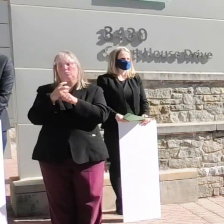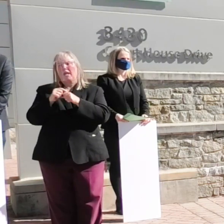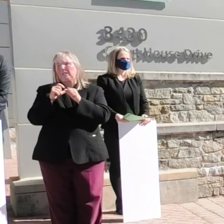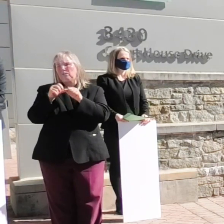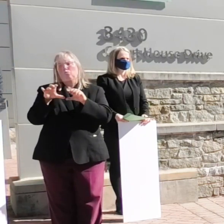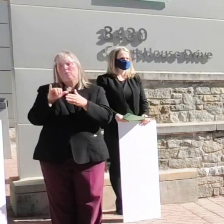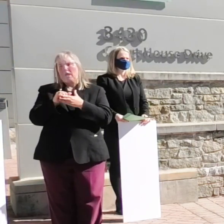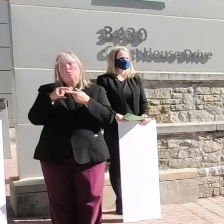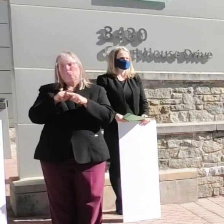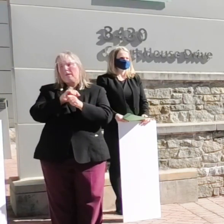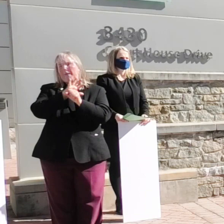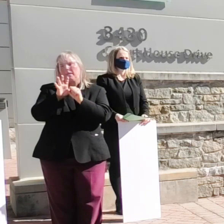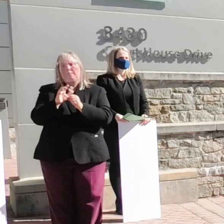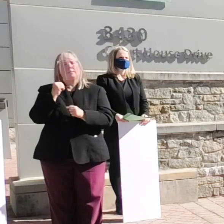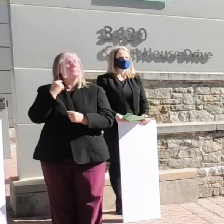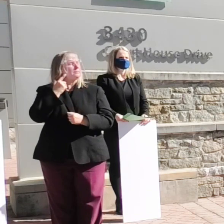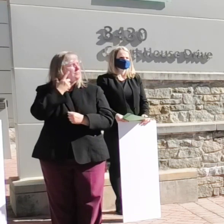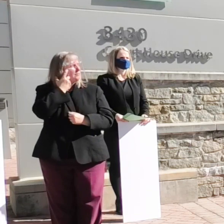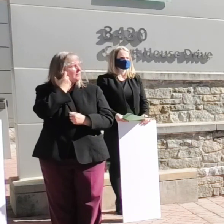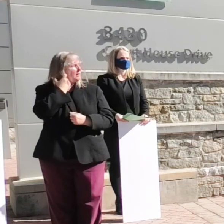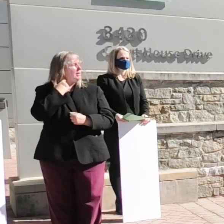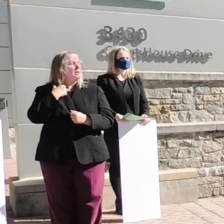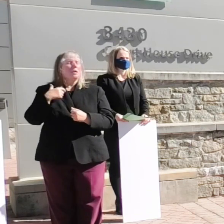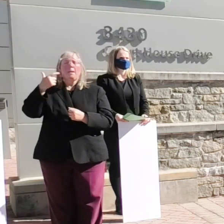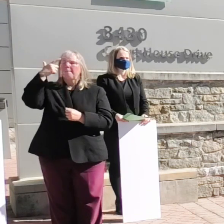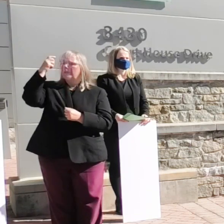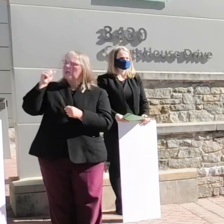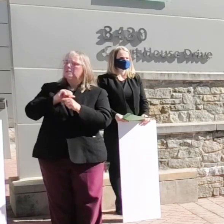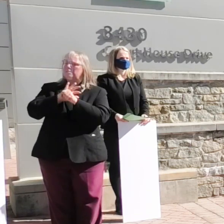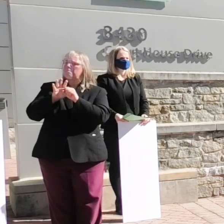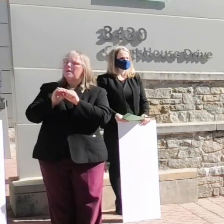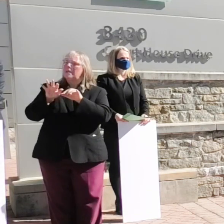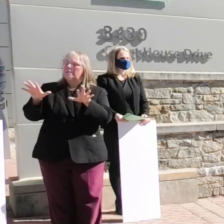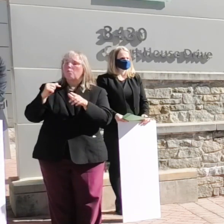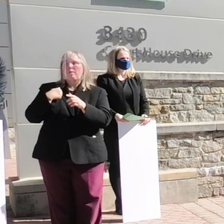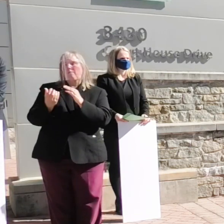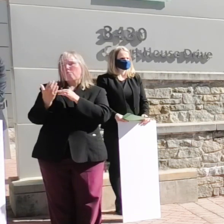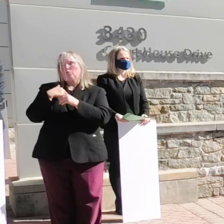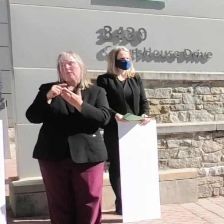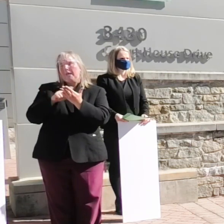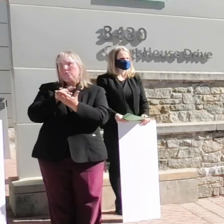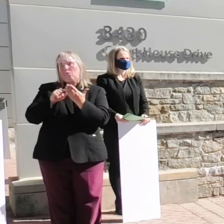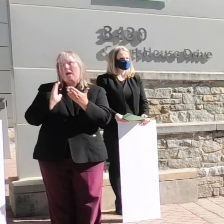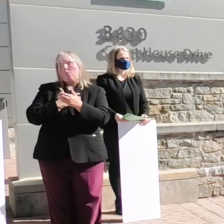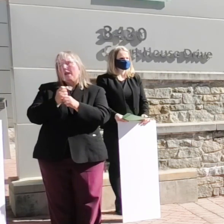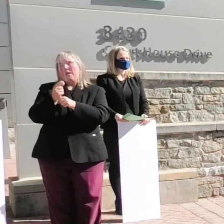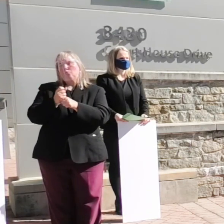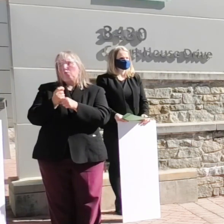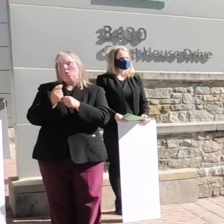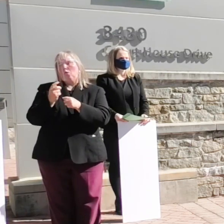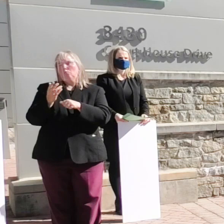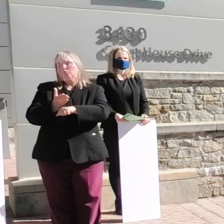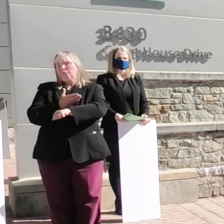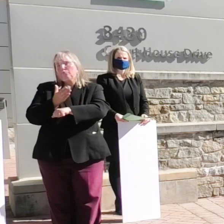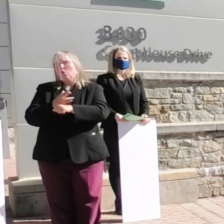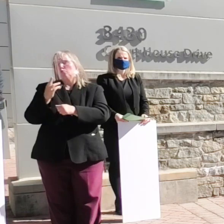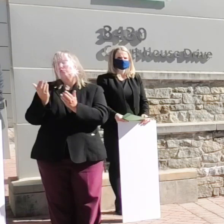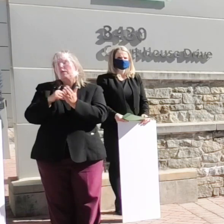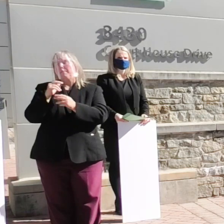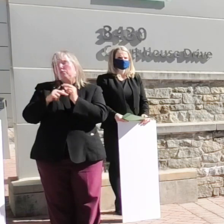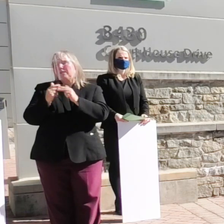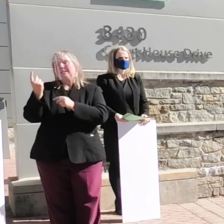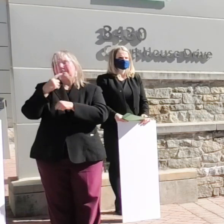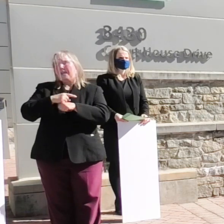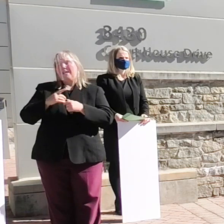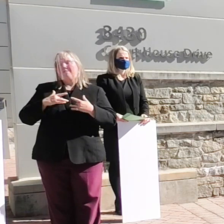during the pandemic due to the pandemic we were forced to cancel our annual rebuilding day event on that day around